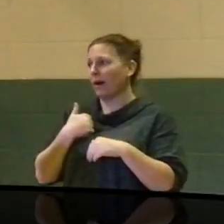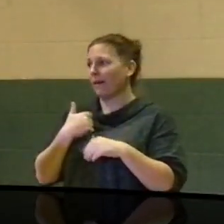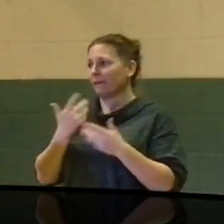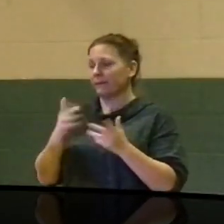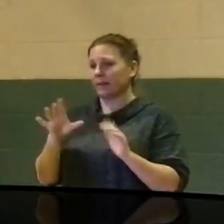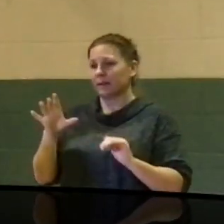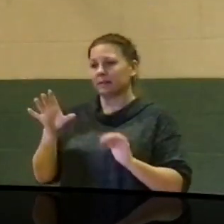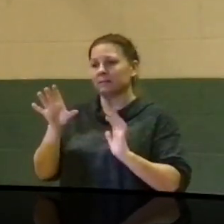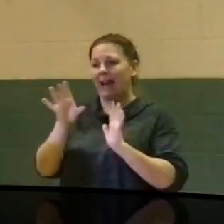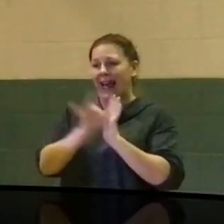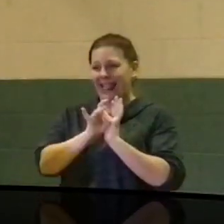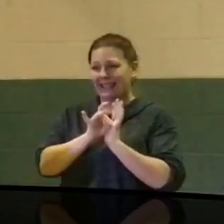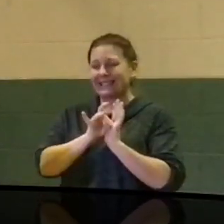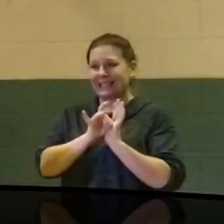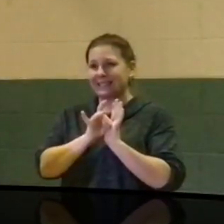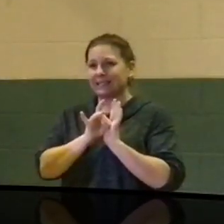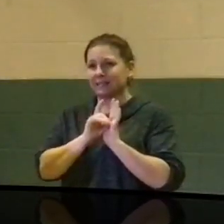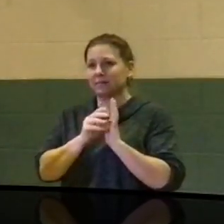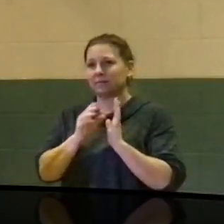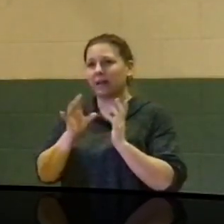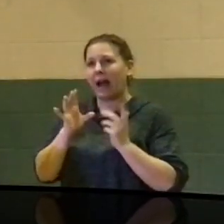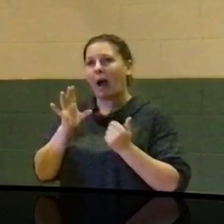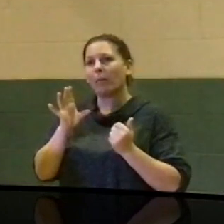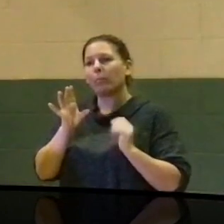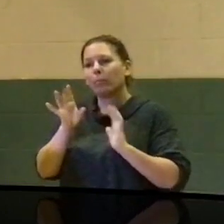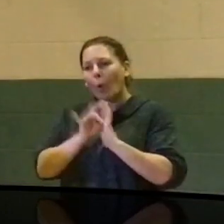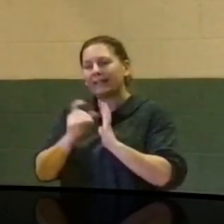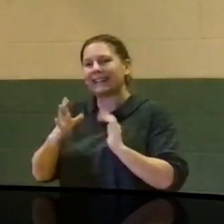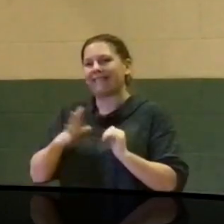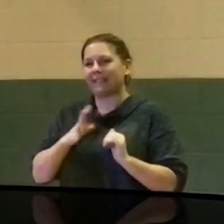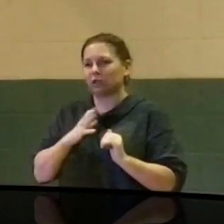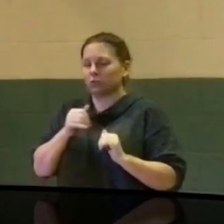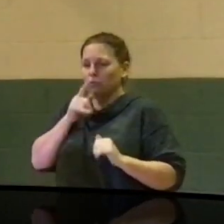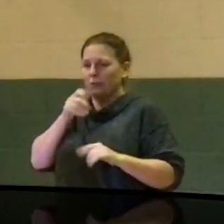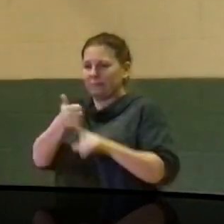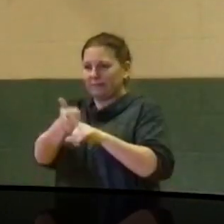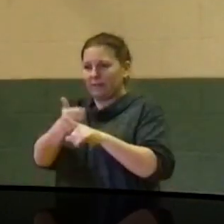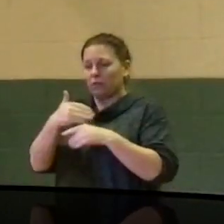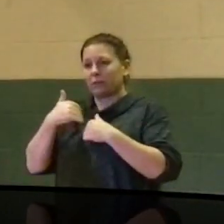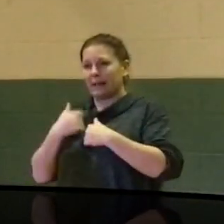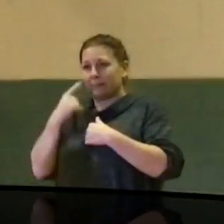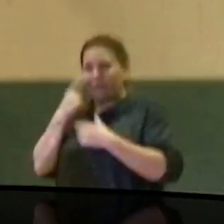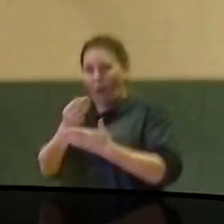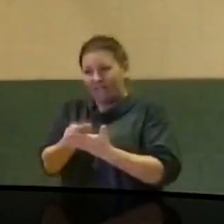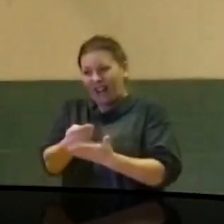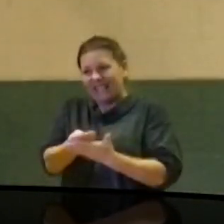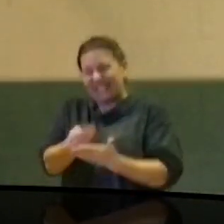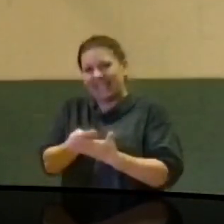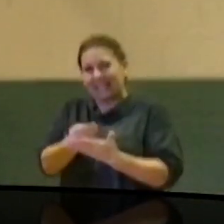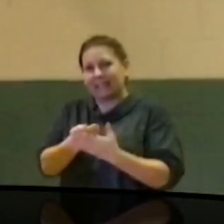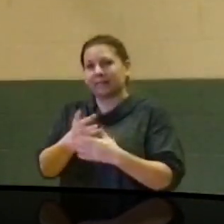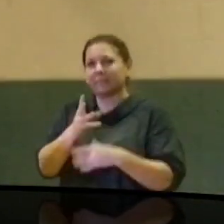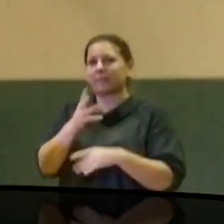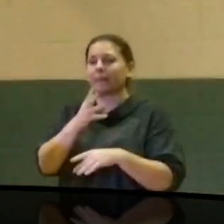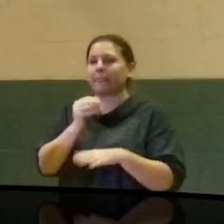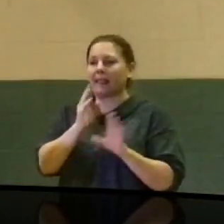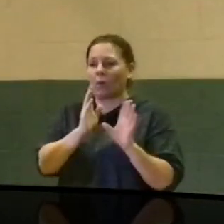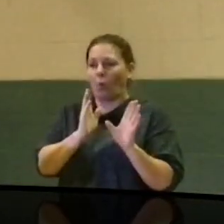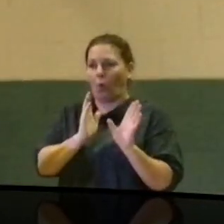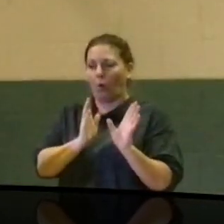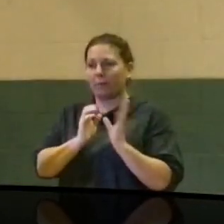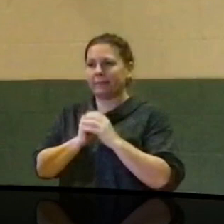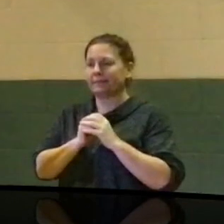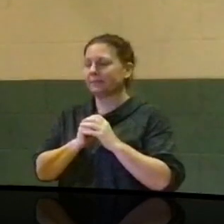and appointed officials that are responsible for funding an organization and or